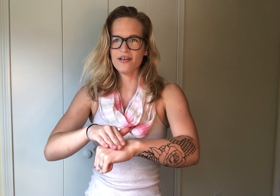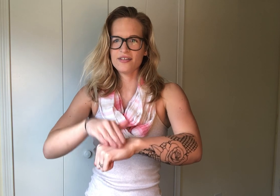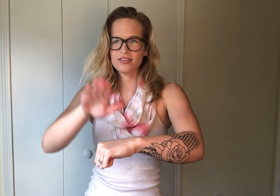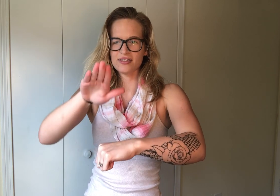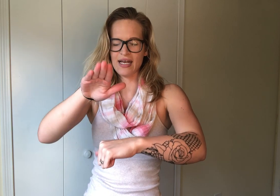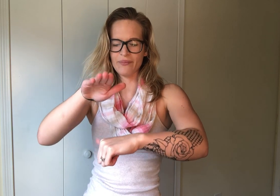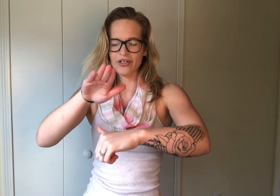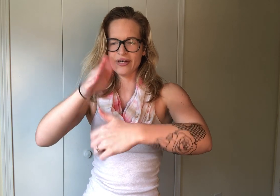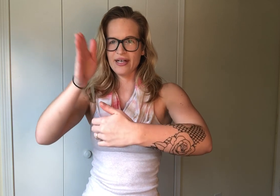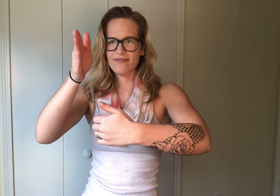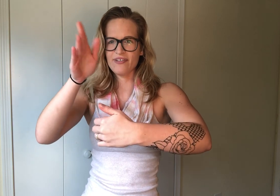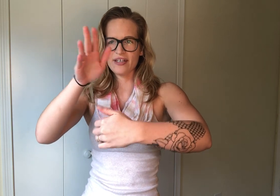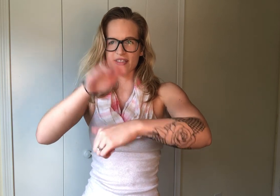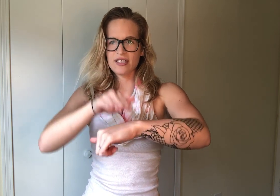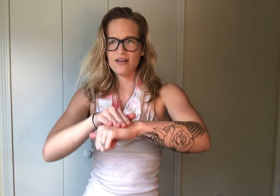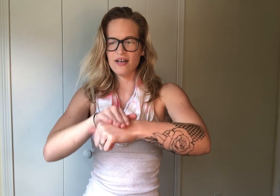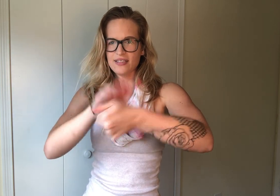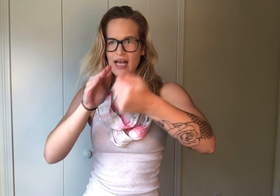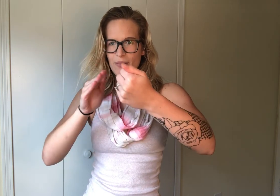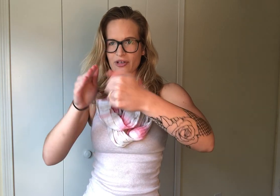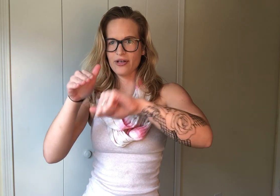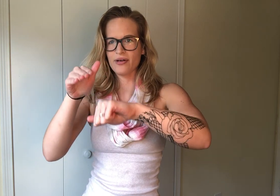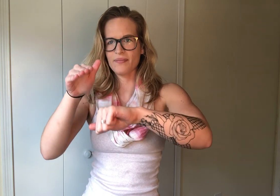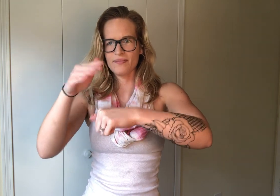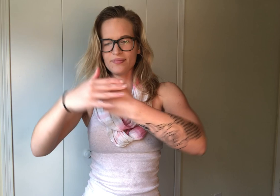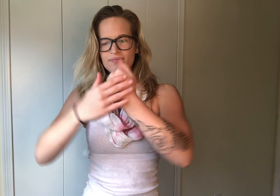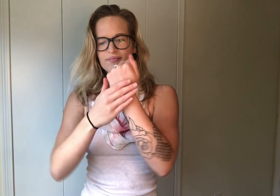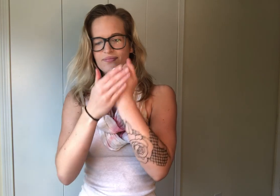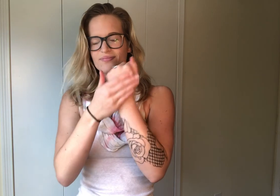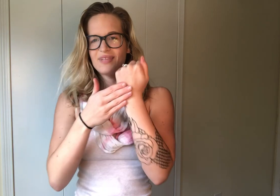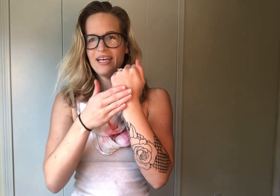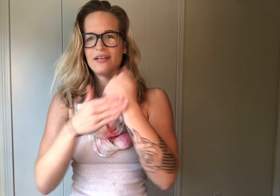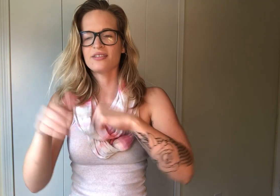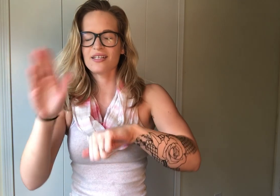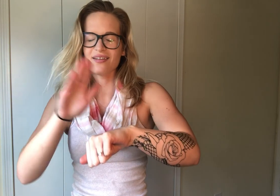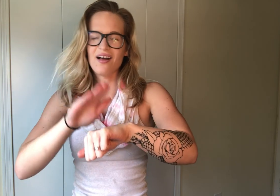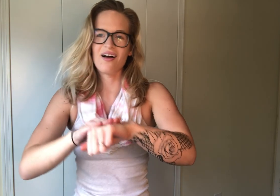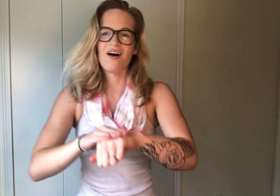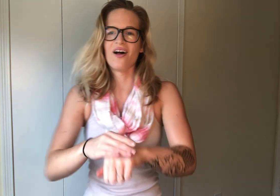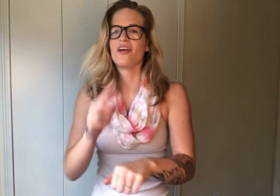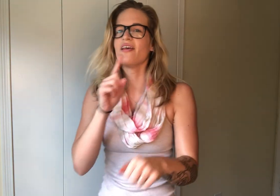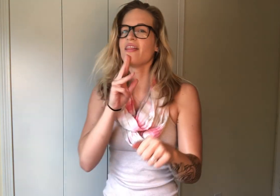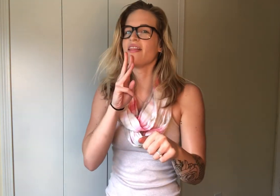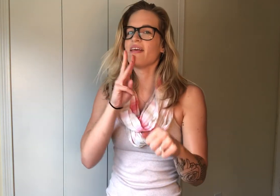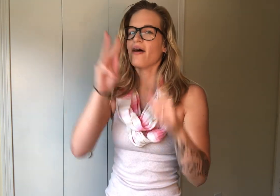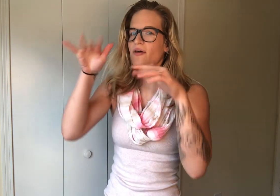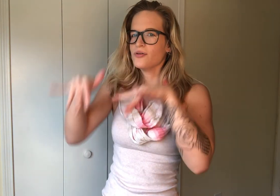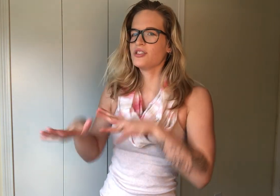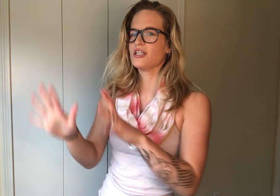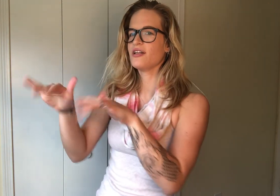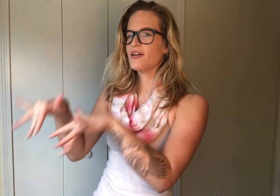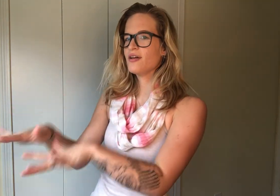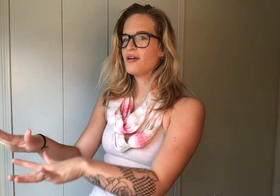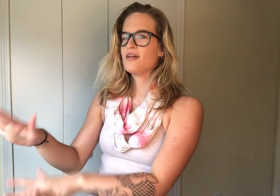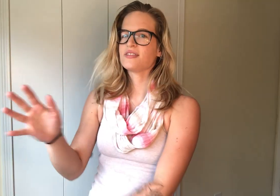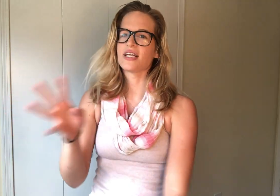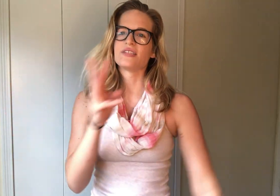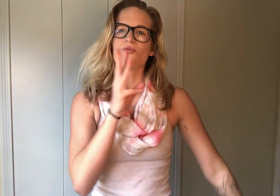So tap your fingers on top of your hand on the ocean. So that's